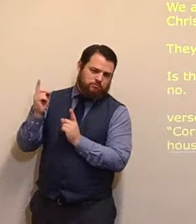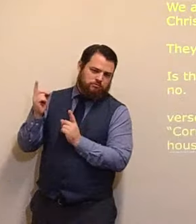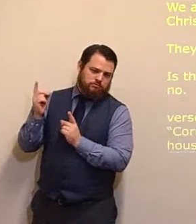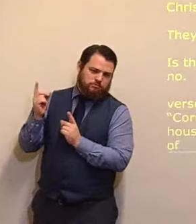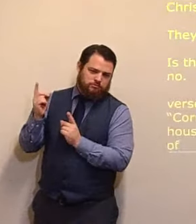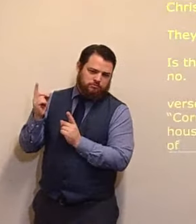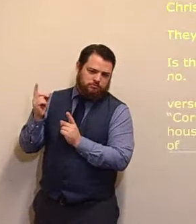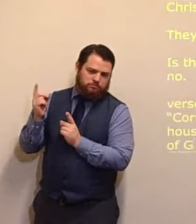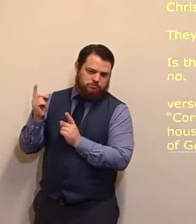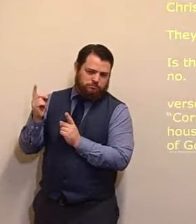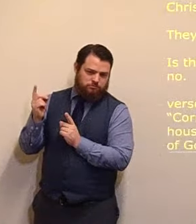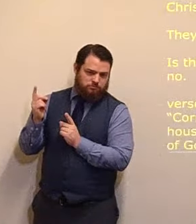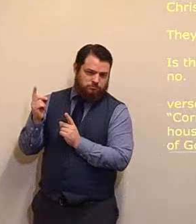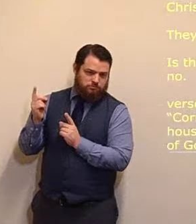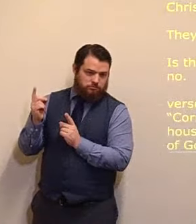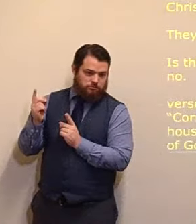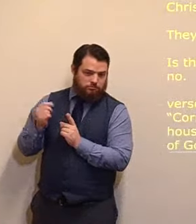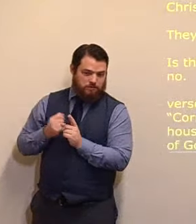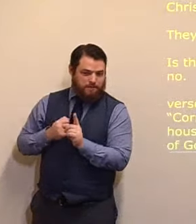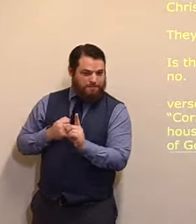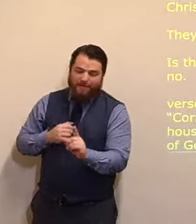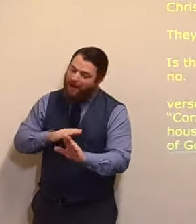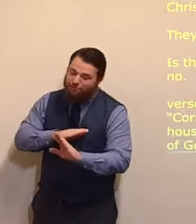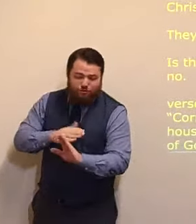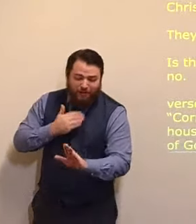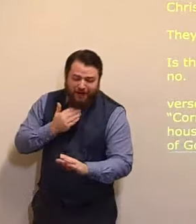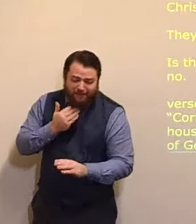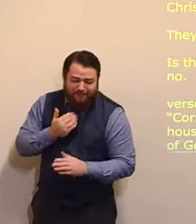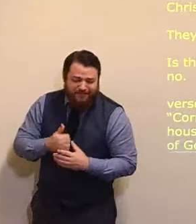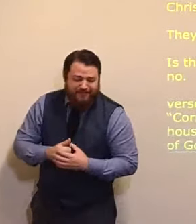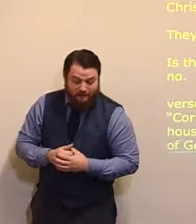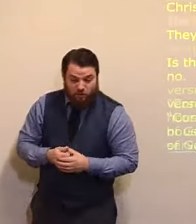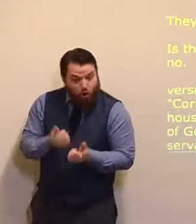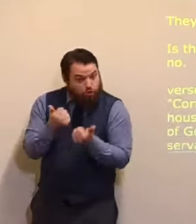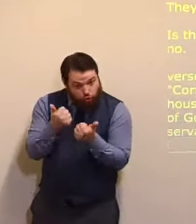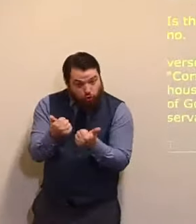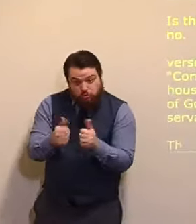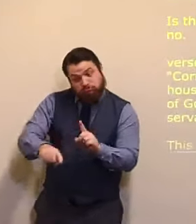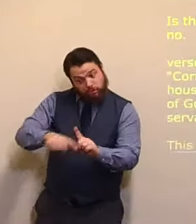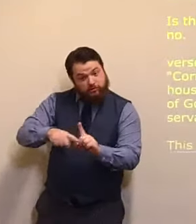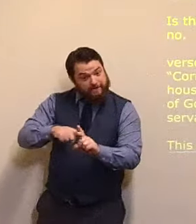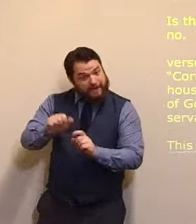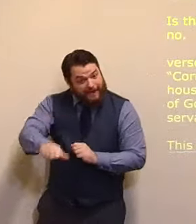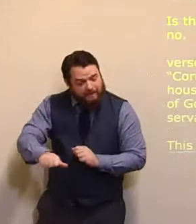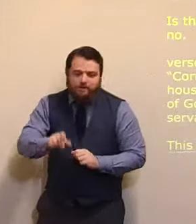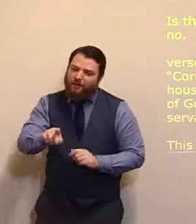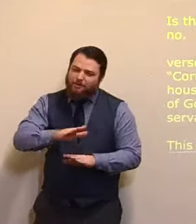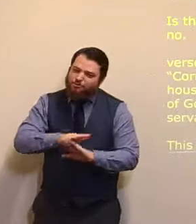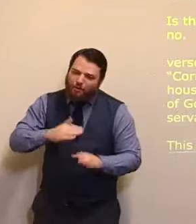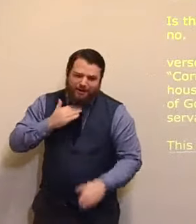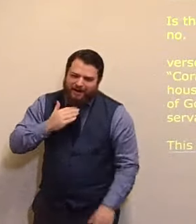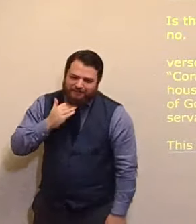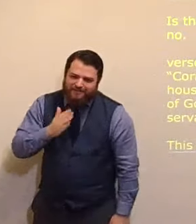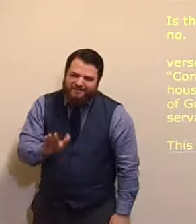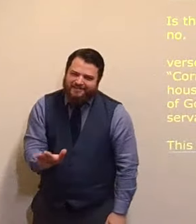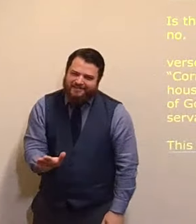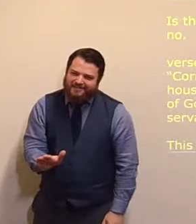But still, that was not enough. Great quality, but it was not enough. And I believe, this became